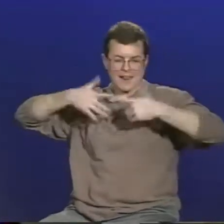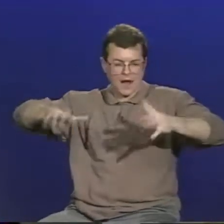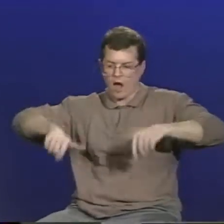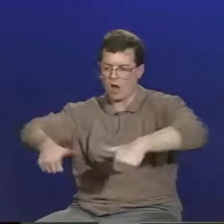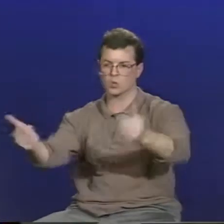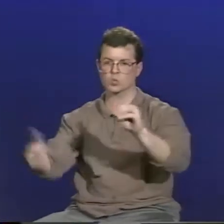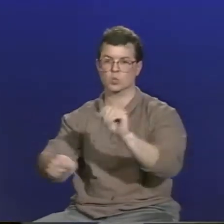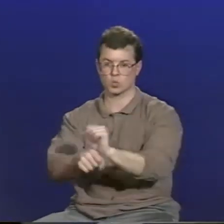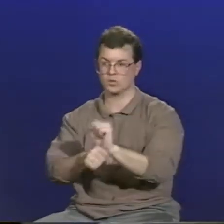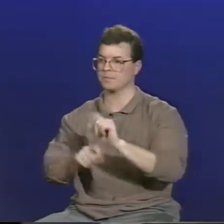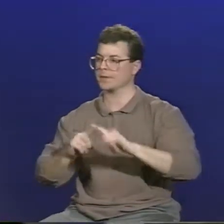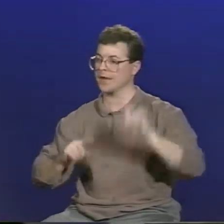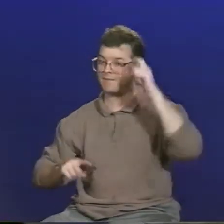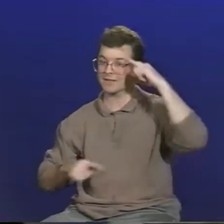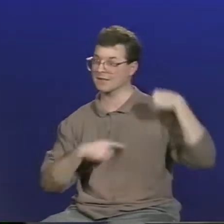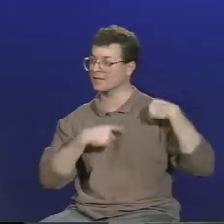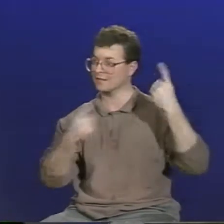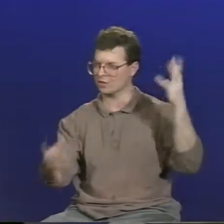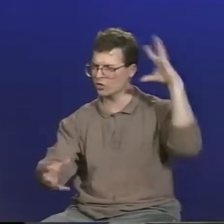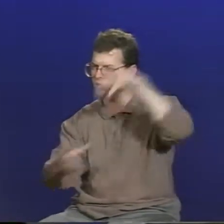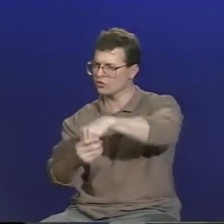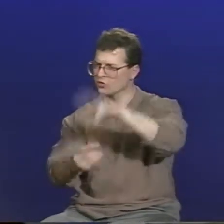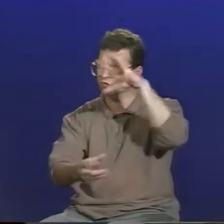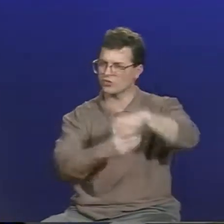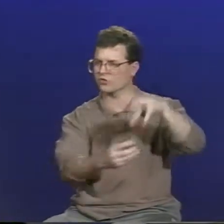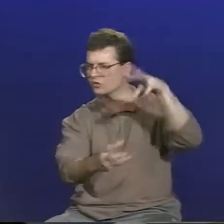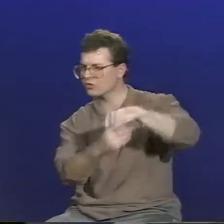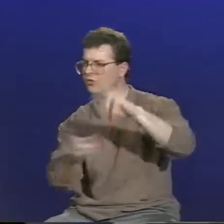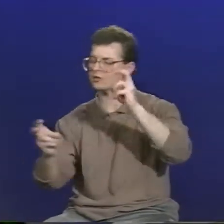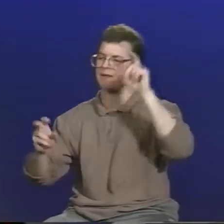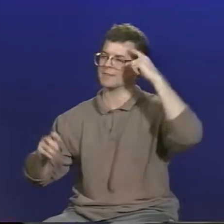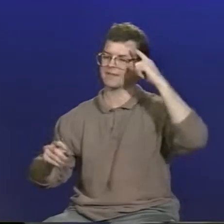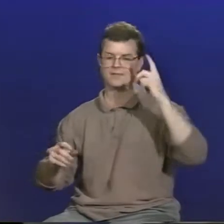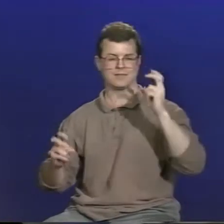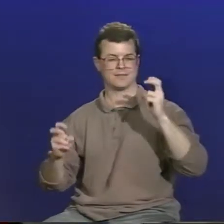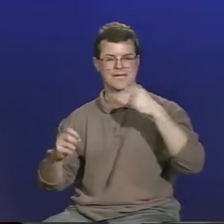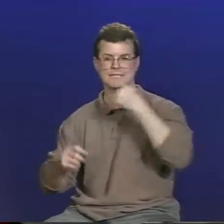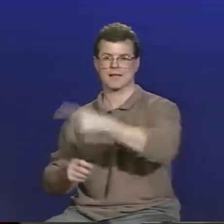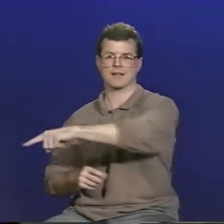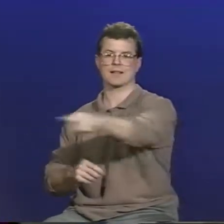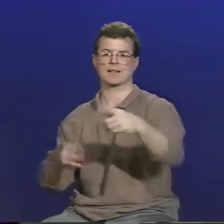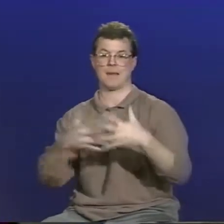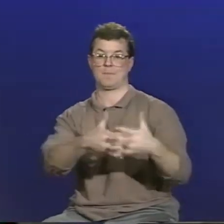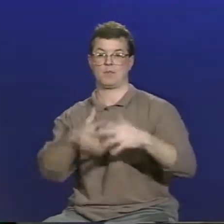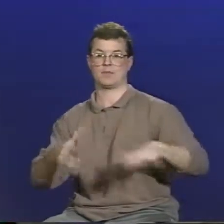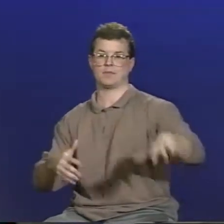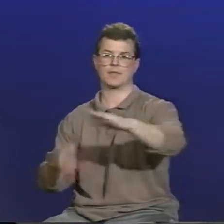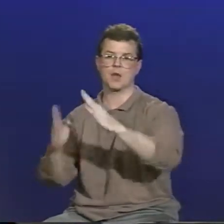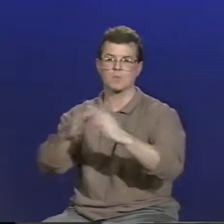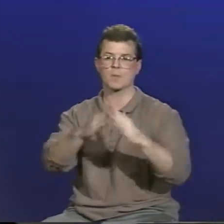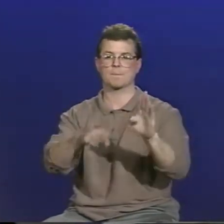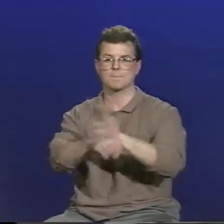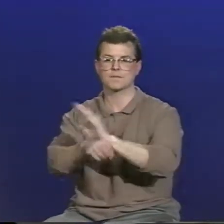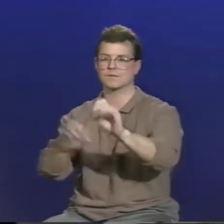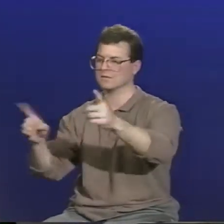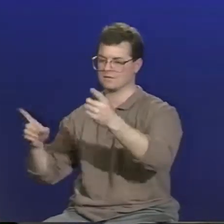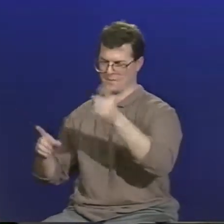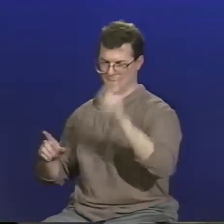You know, that's how our governmental system is based on the government governing, but also traditionally being involved with